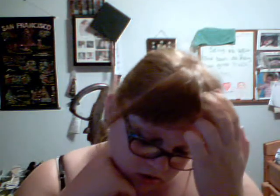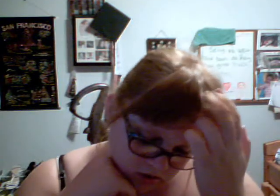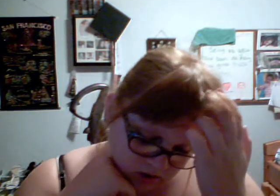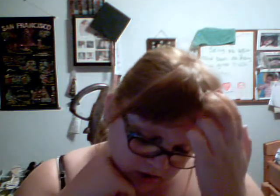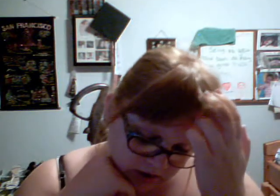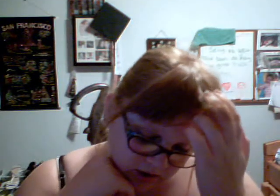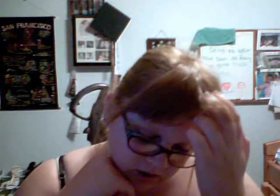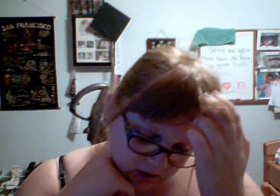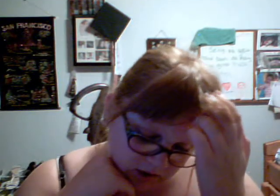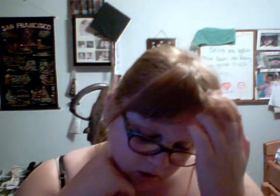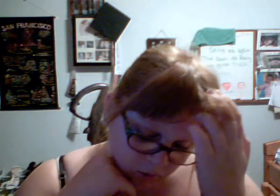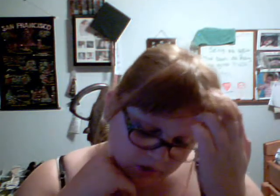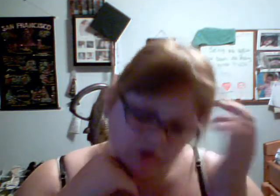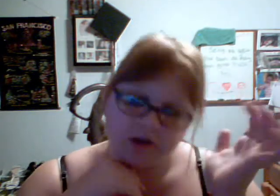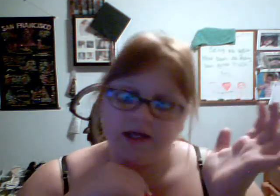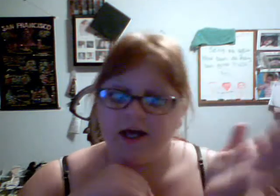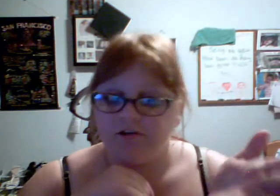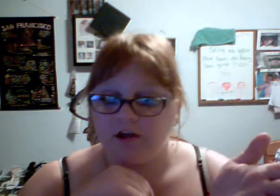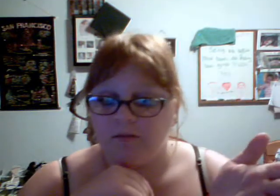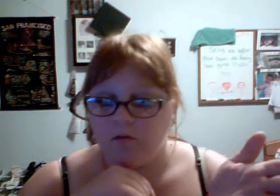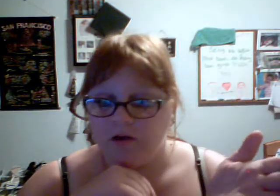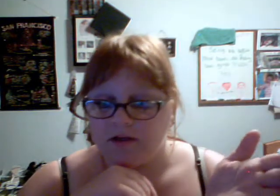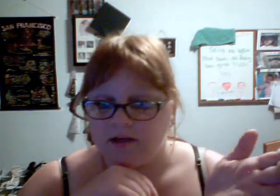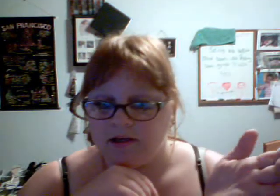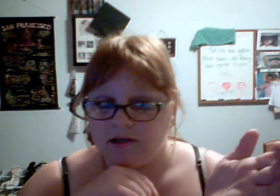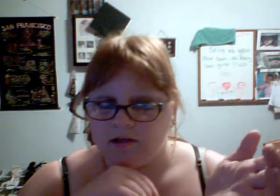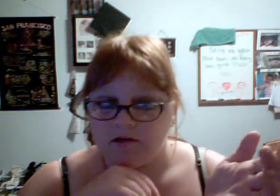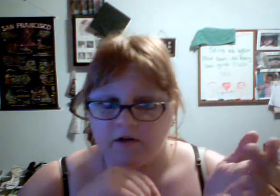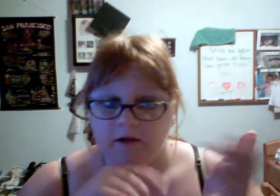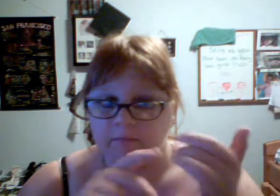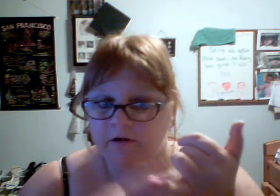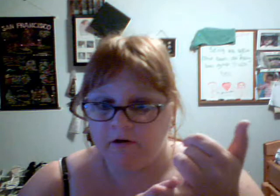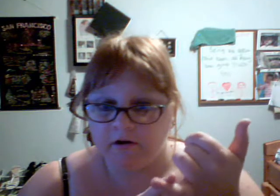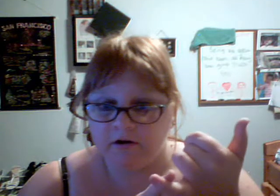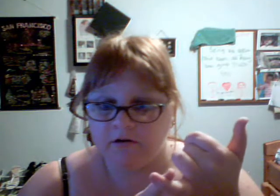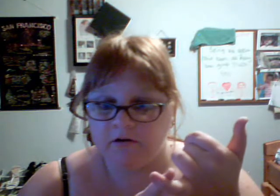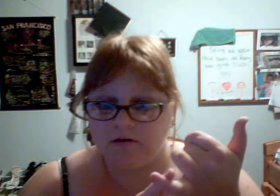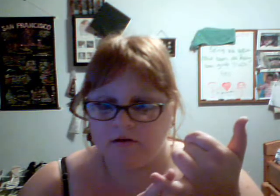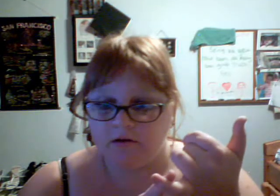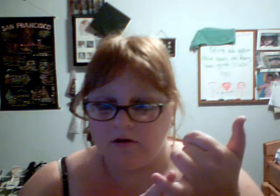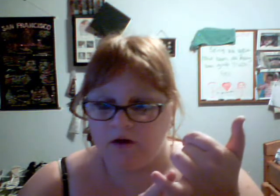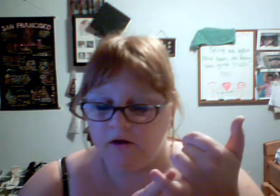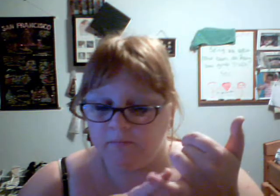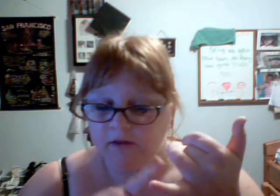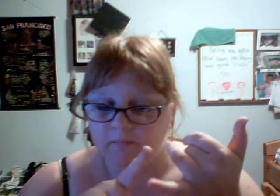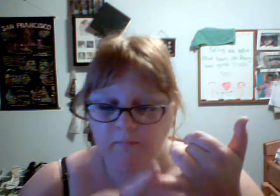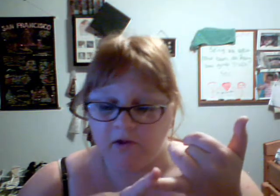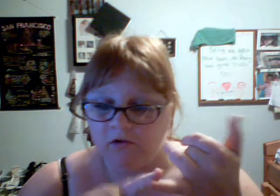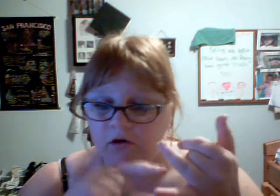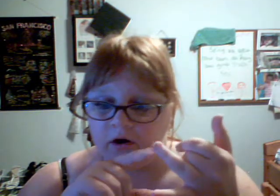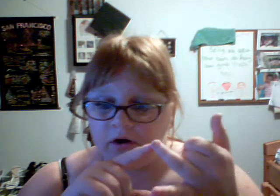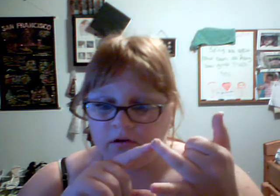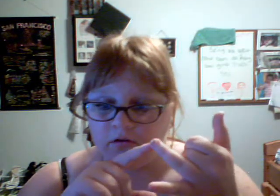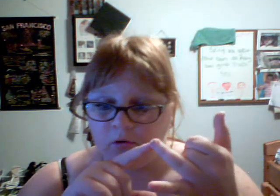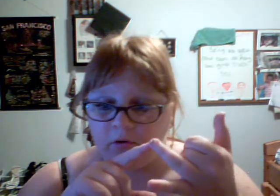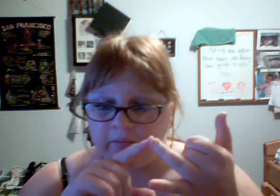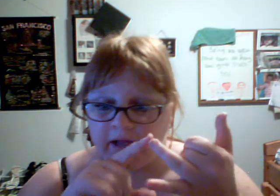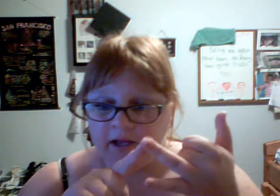Luckily, they only took the cash out of my wallet. They didn't grab my cards. Um, like my medical cards or my ID.